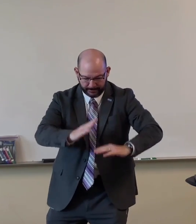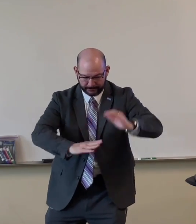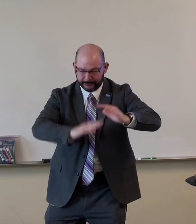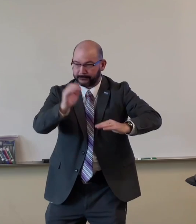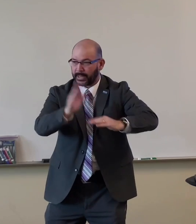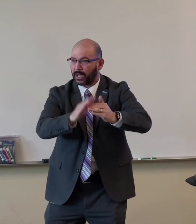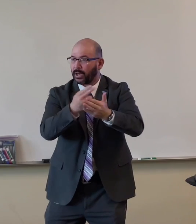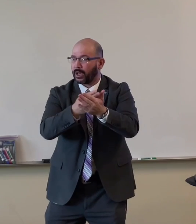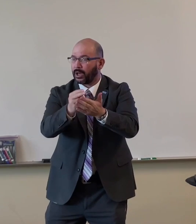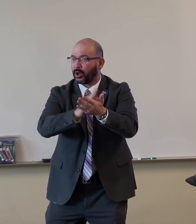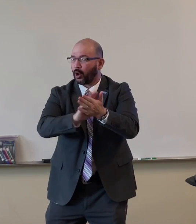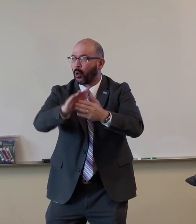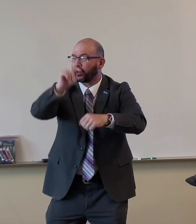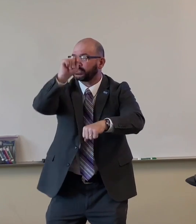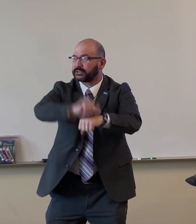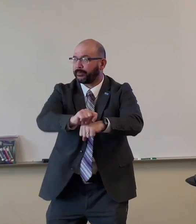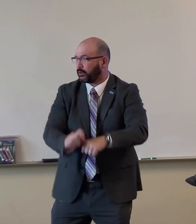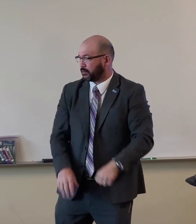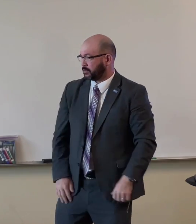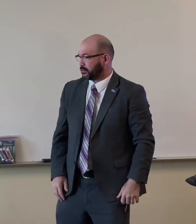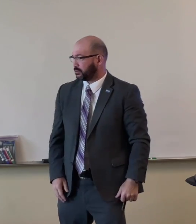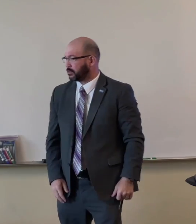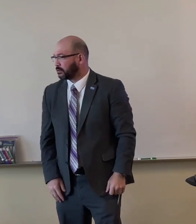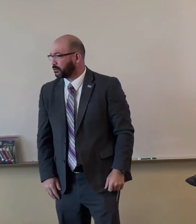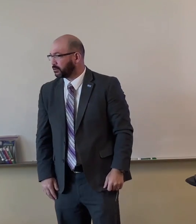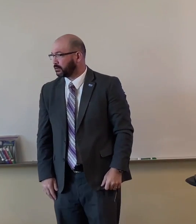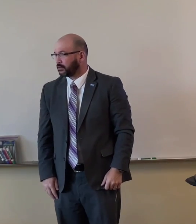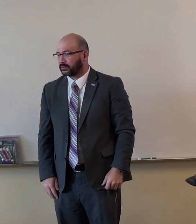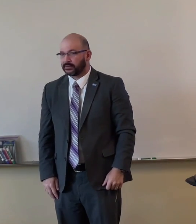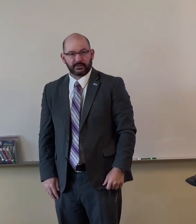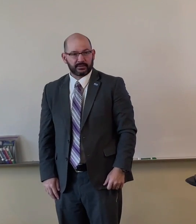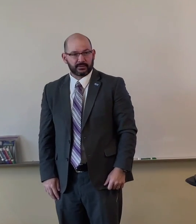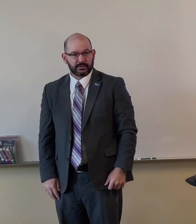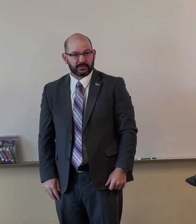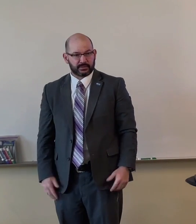puts them all together and makes a holy temple out of us